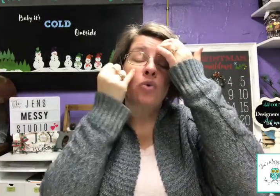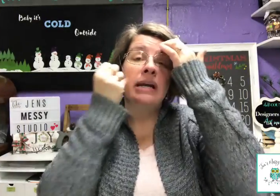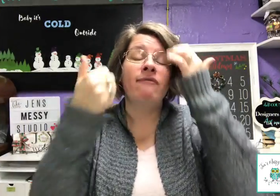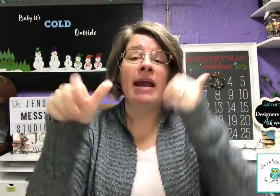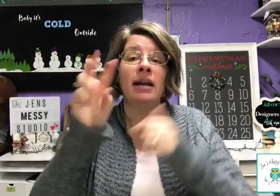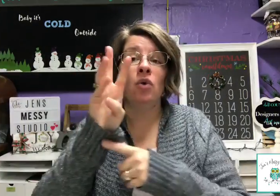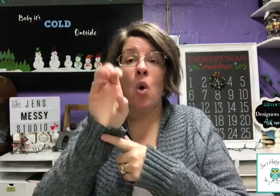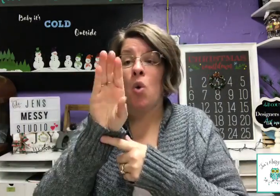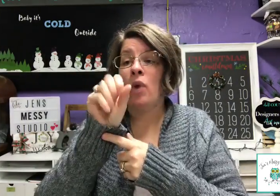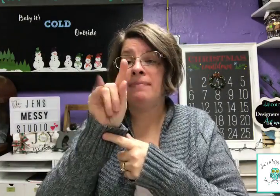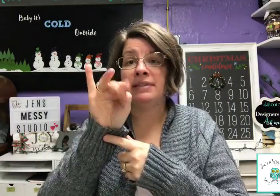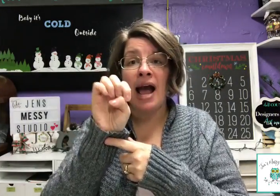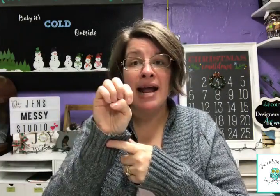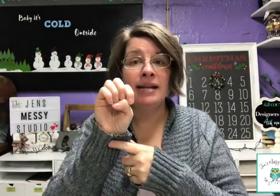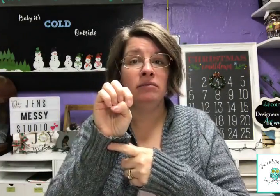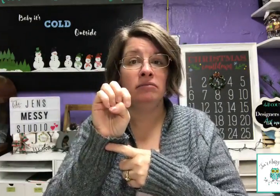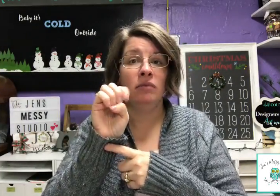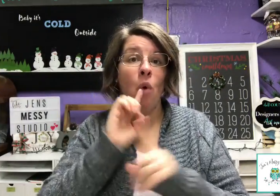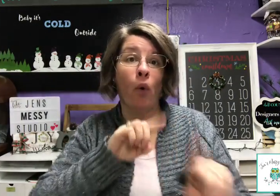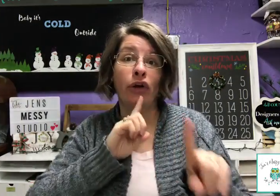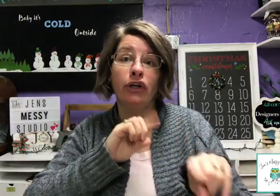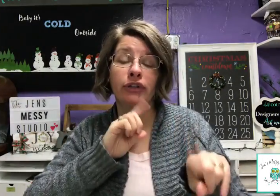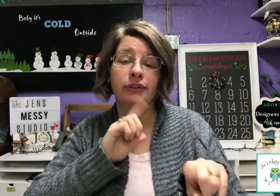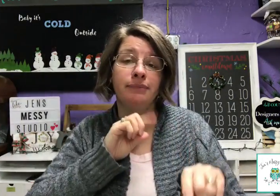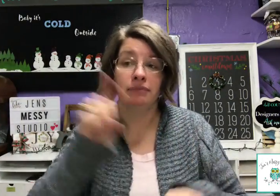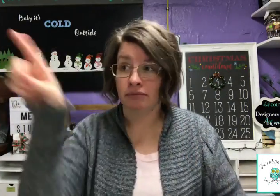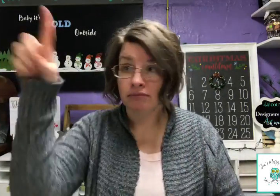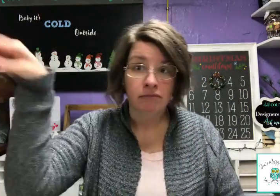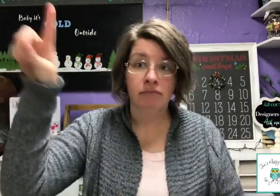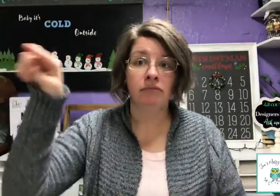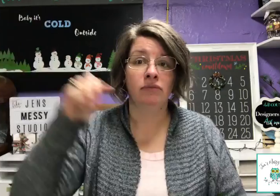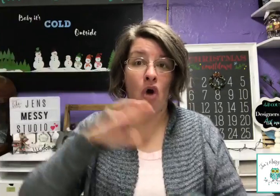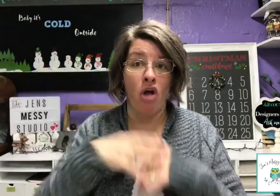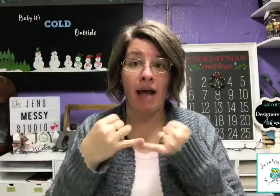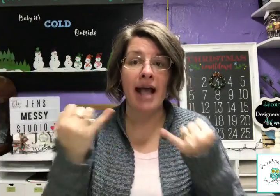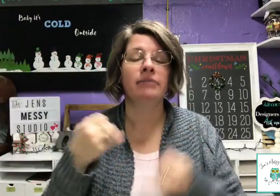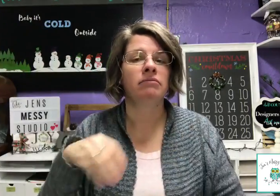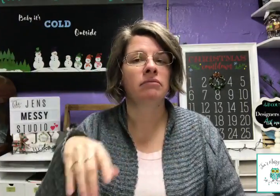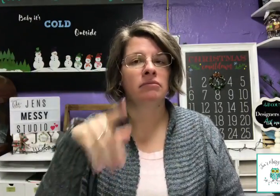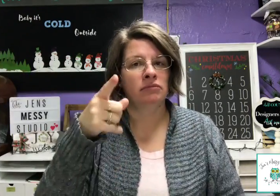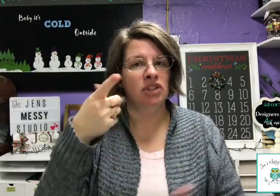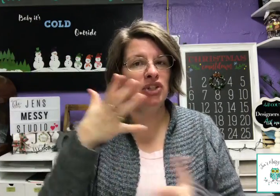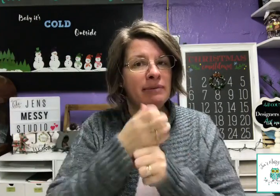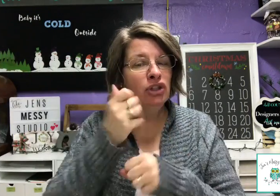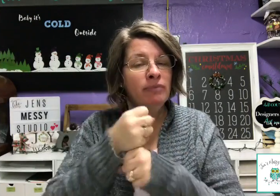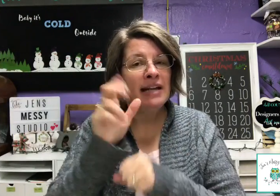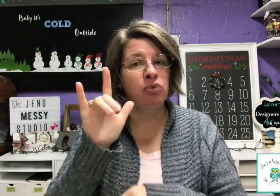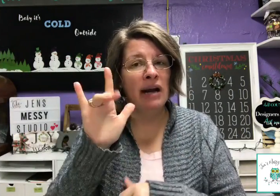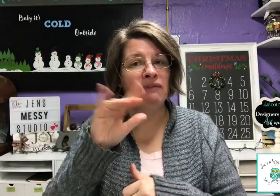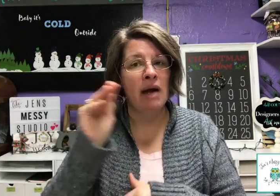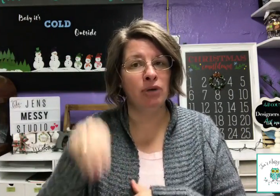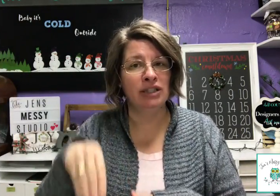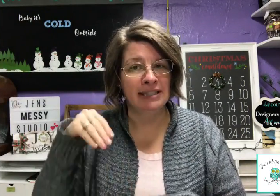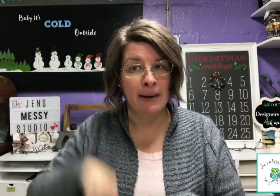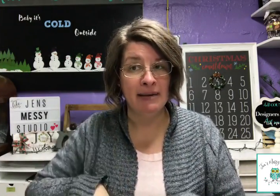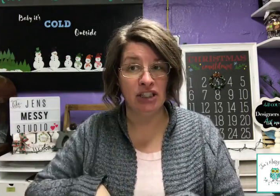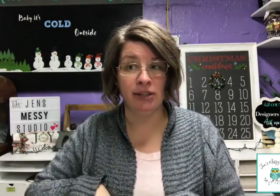if any website or online it's even 25% committed.